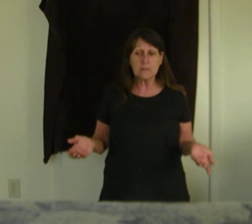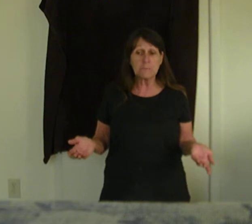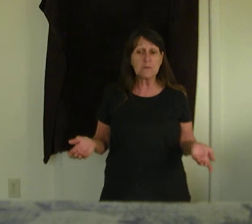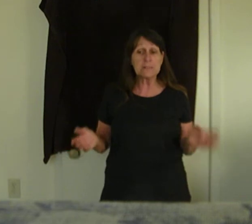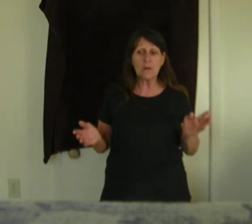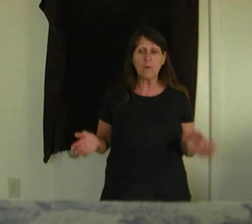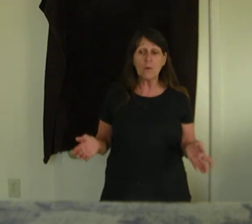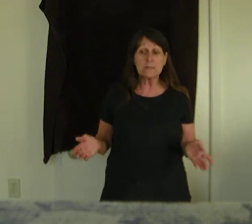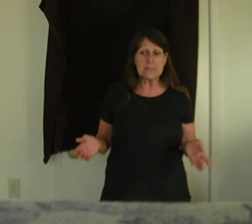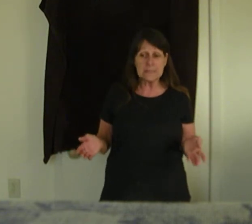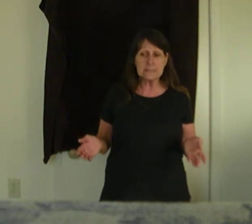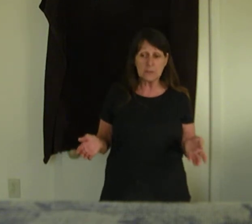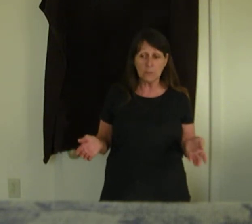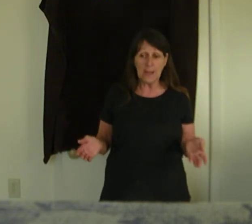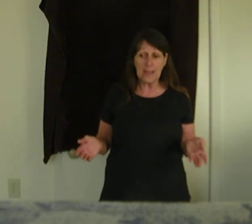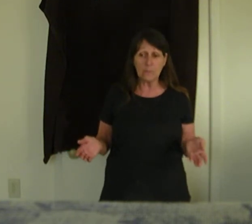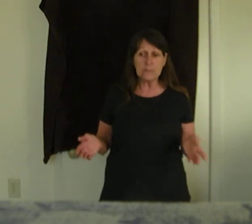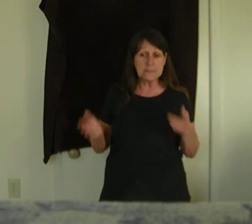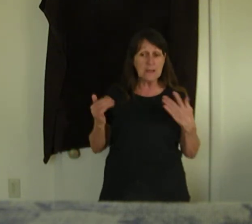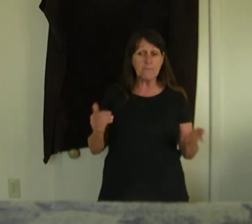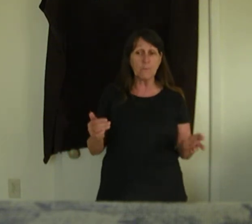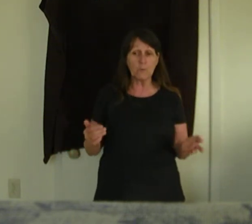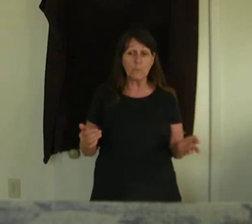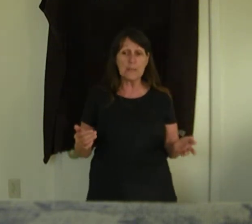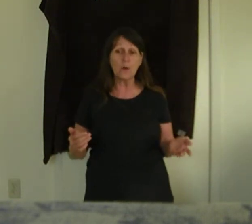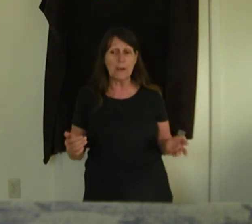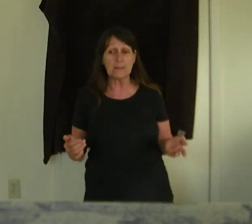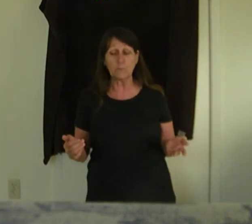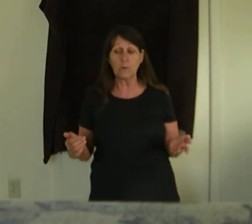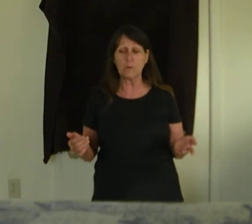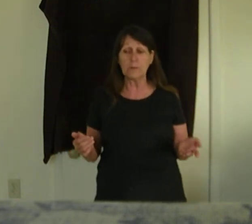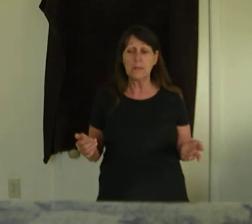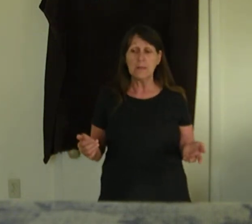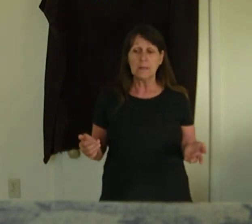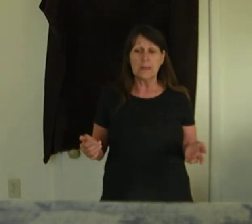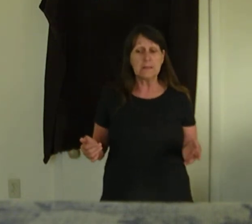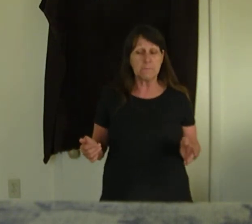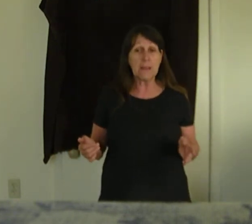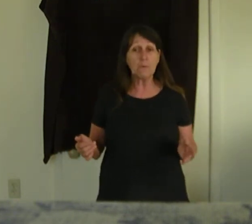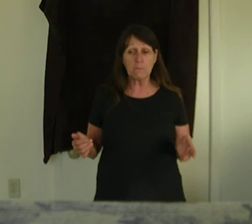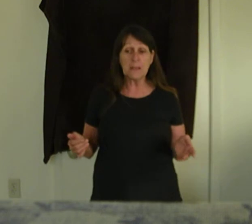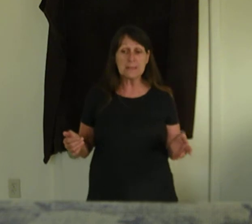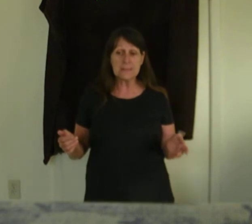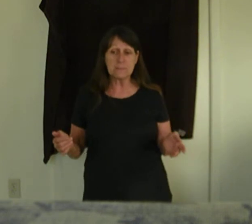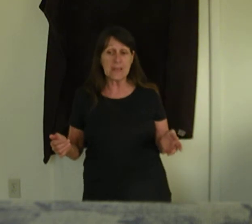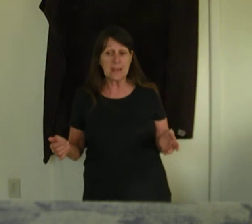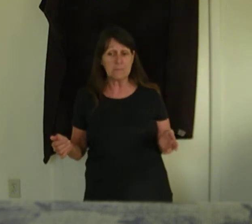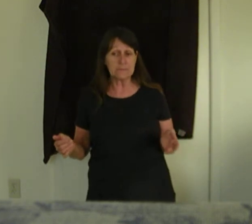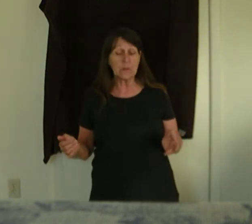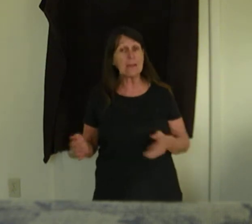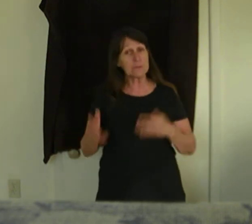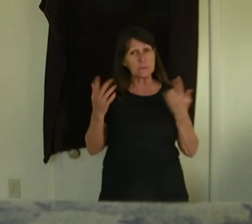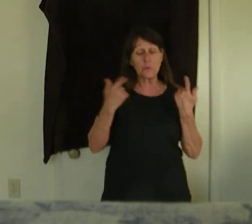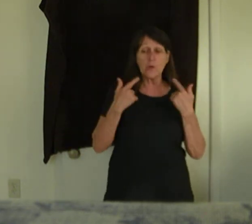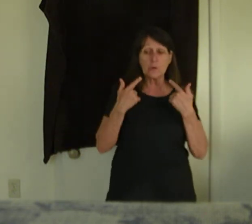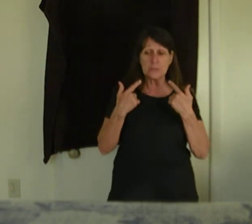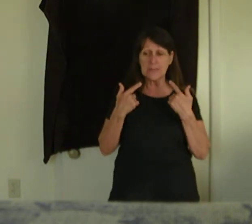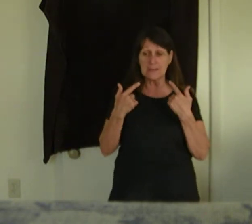Spirit is not always easy to obey. We suffer when we obey the word. And people are mean sometimes. We have to control our tongue